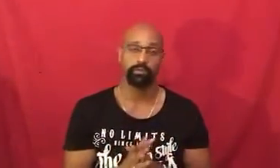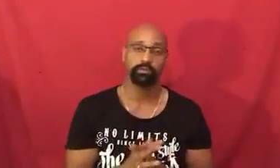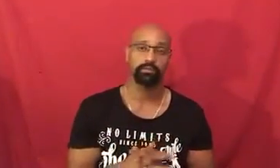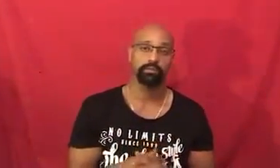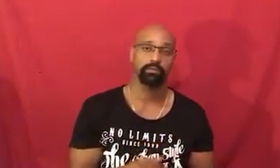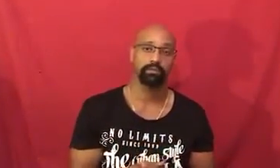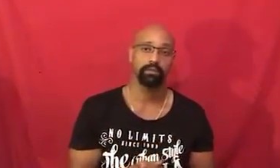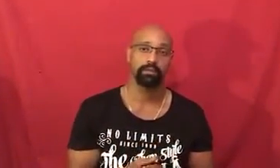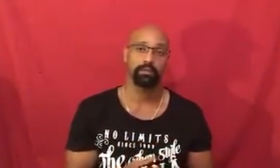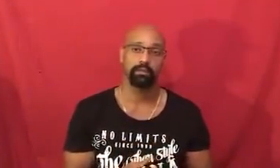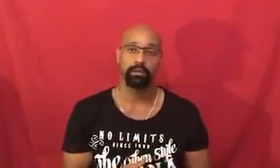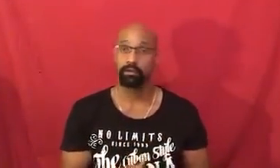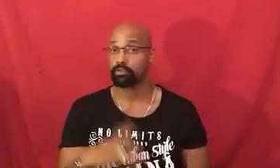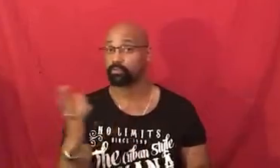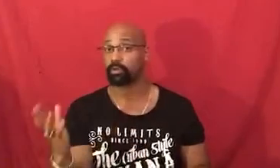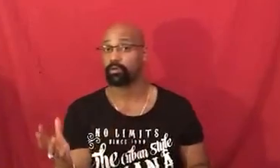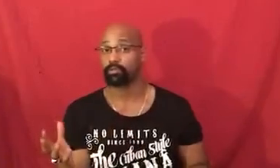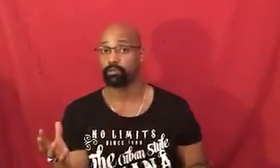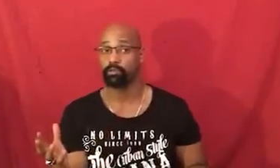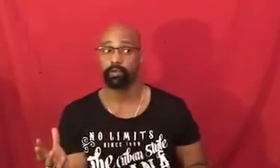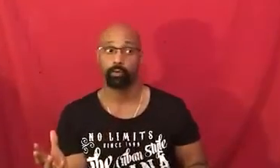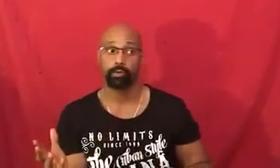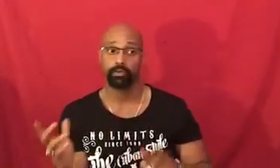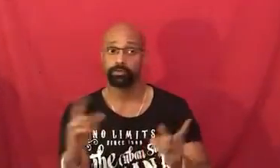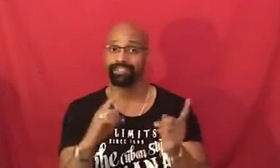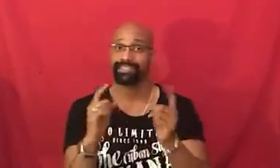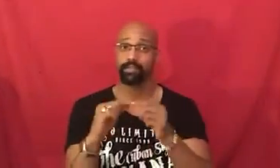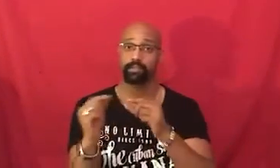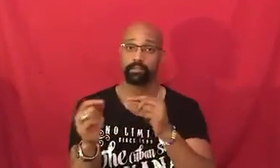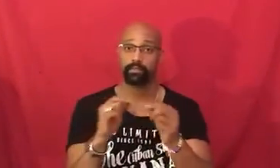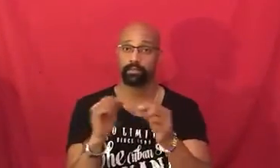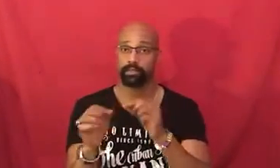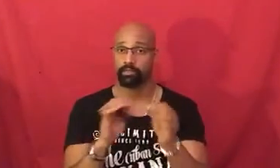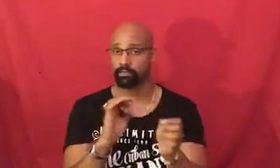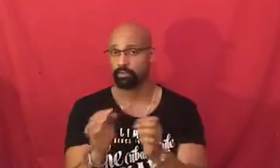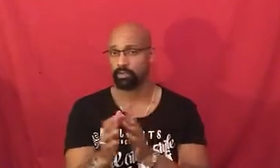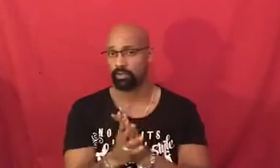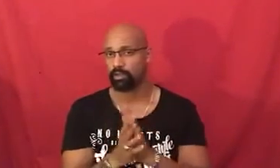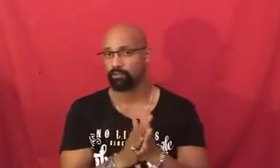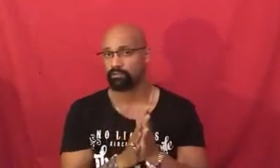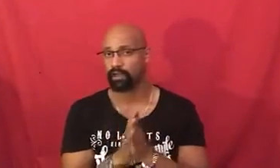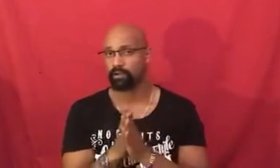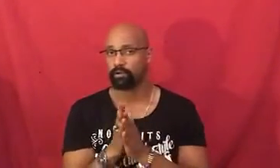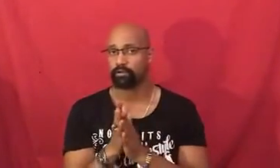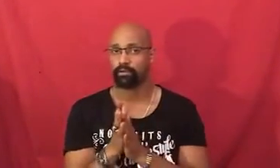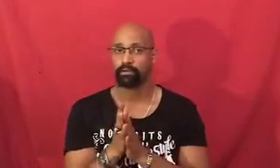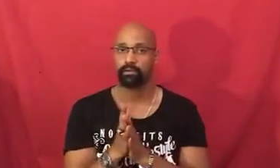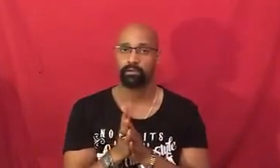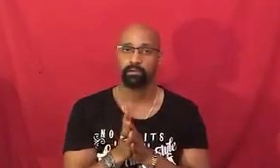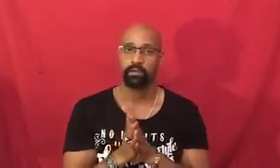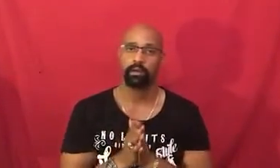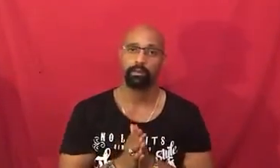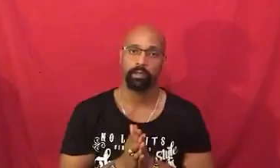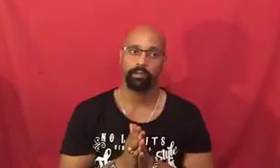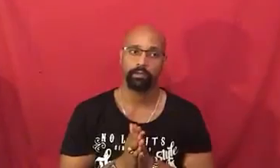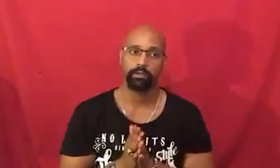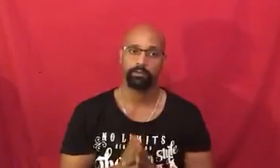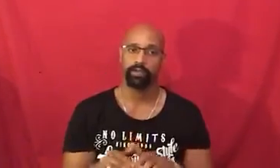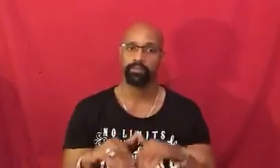also in regards to the brain where different cells come together fire in combination and create